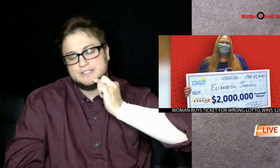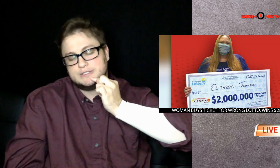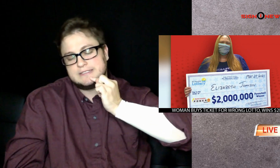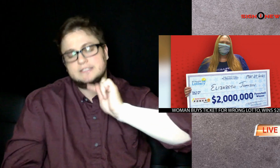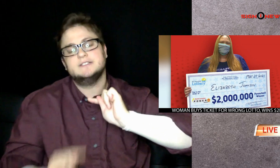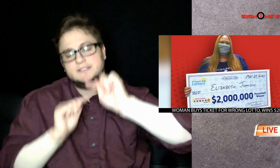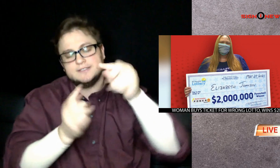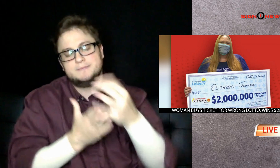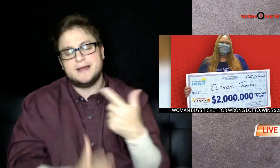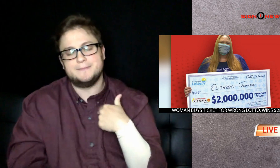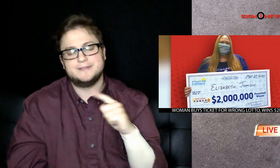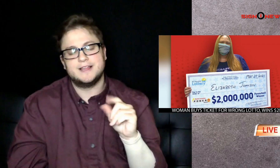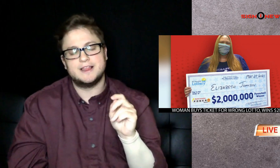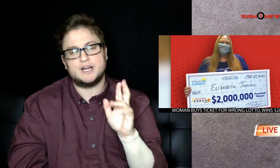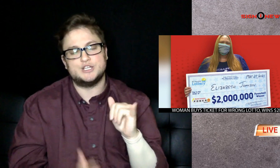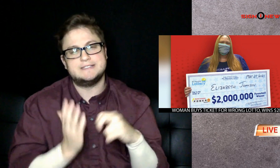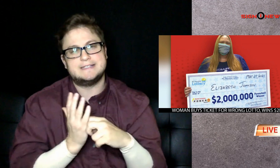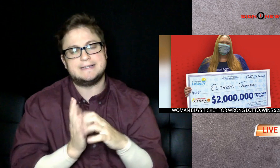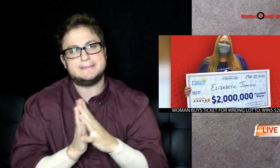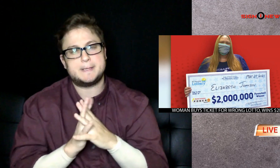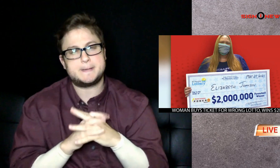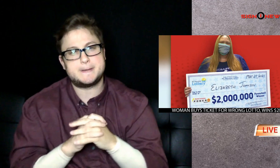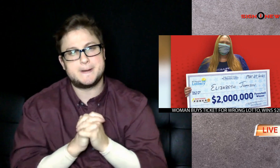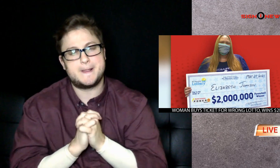Maybe I need to seriously go buy a lottery ticket.